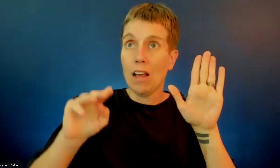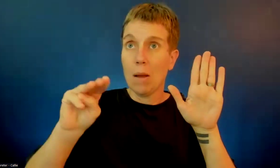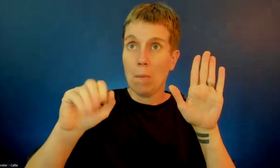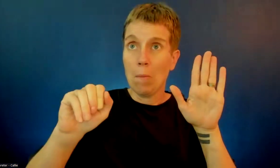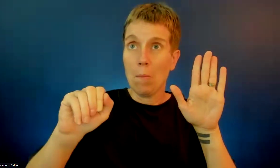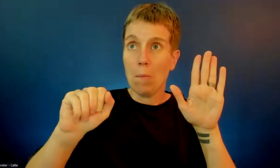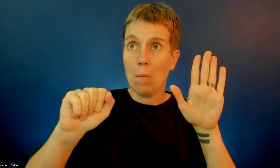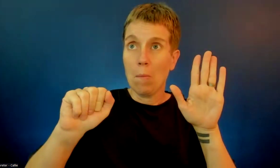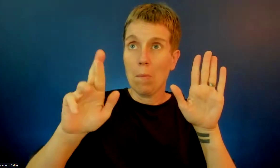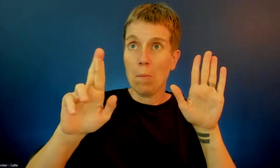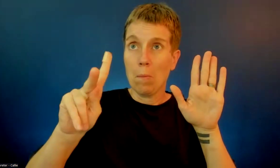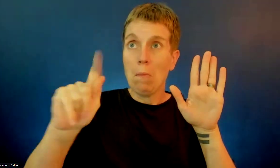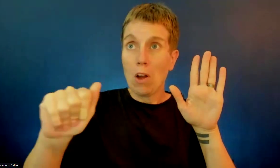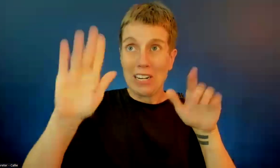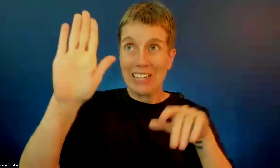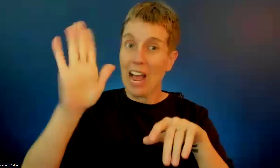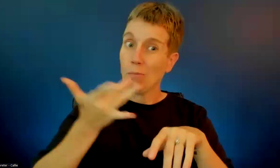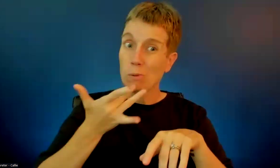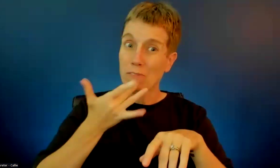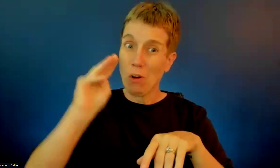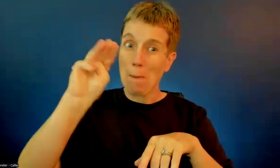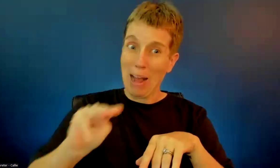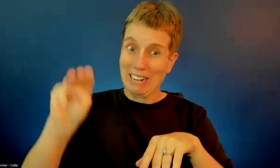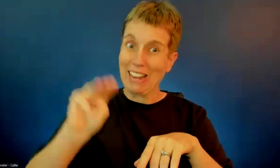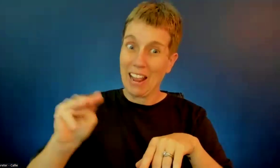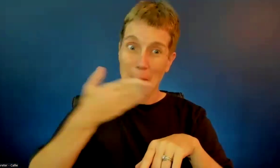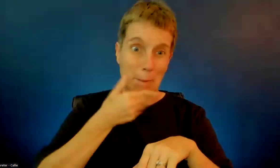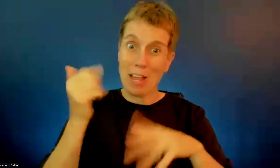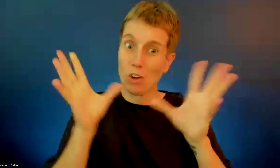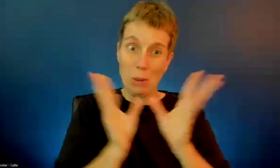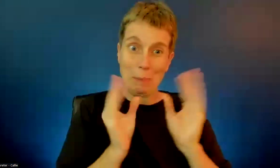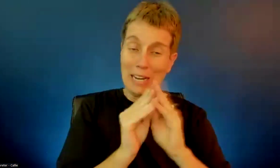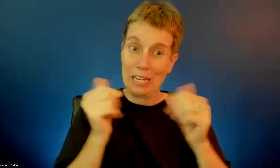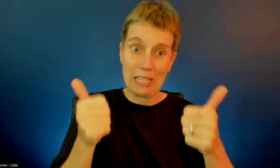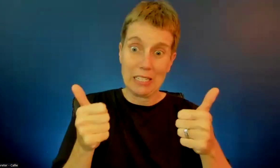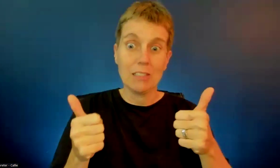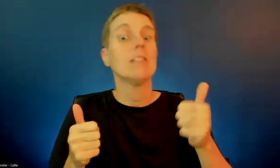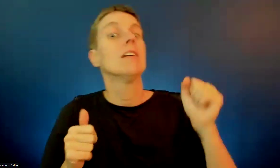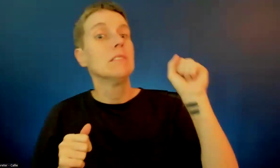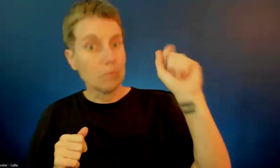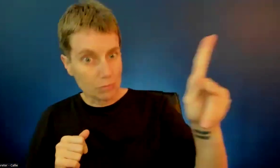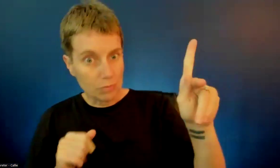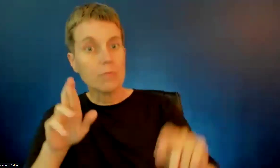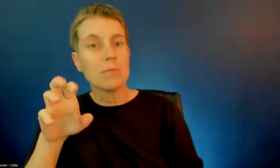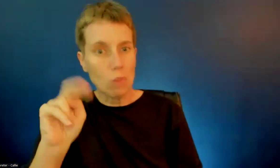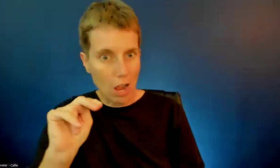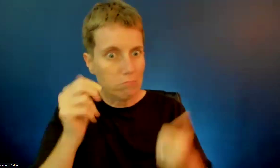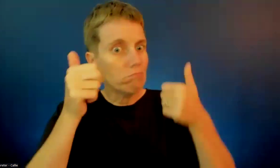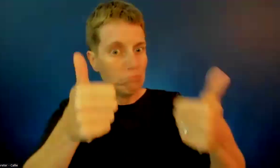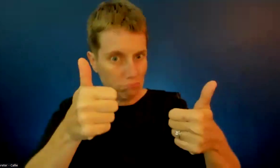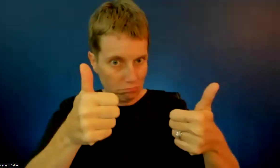Good. So what I'm proposing is because we have to publish a list also